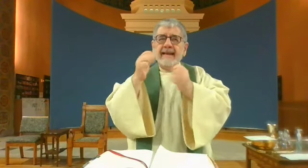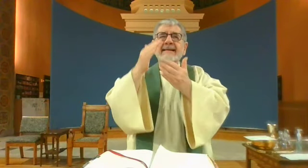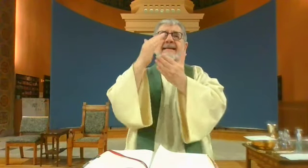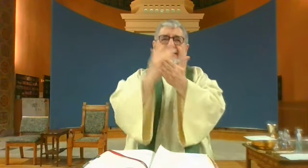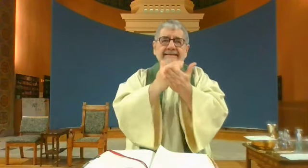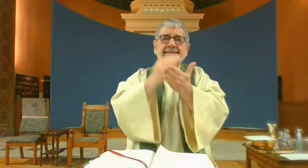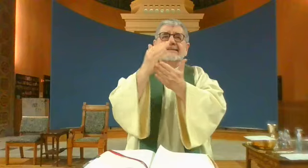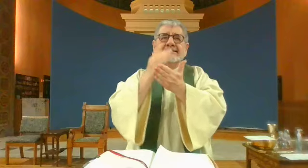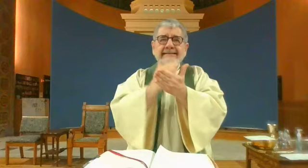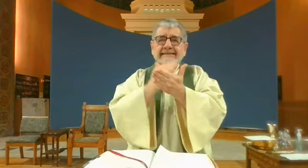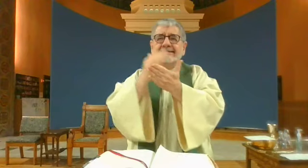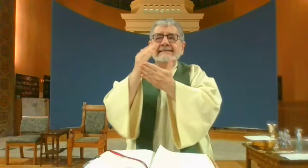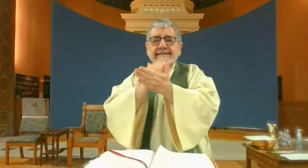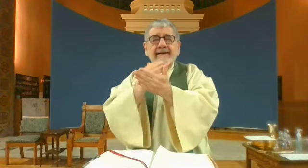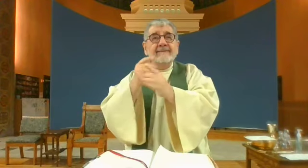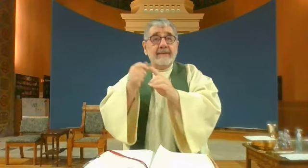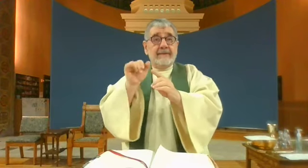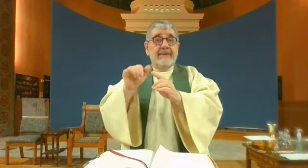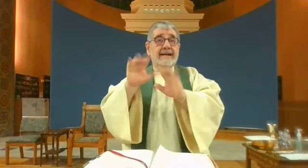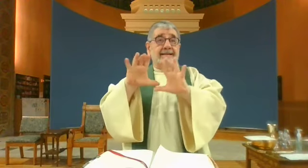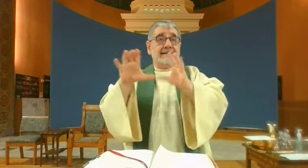think about the lessons from that class.